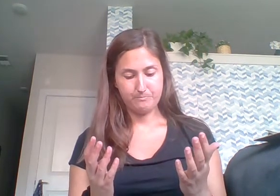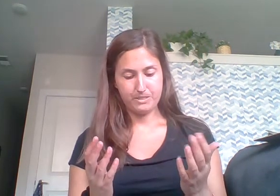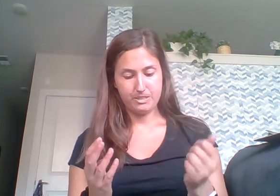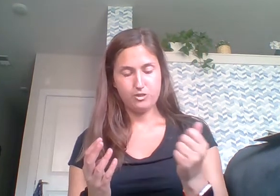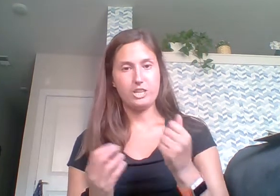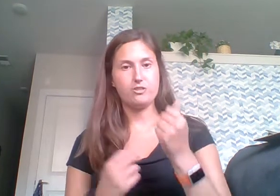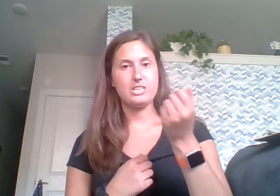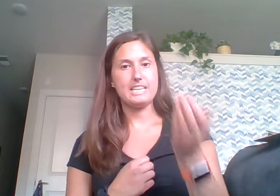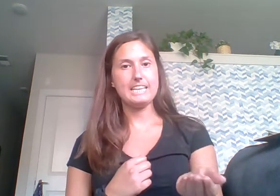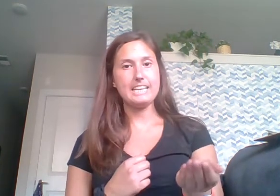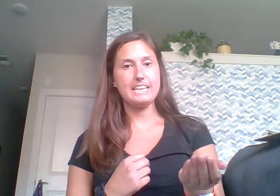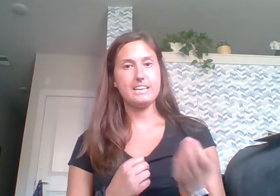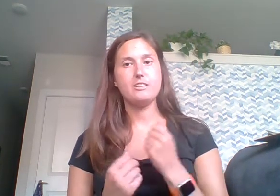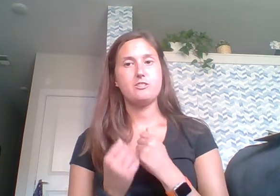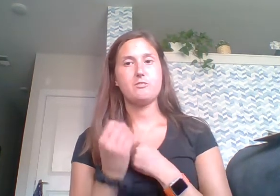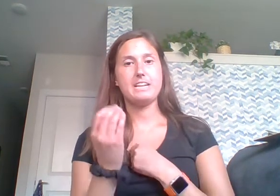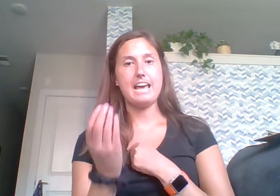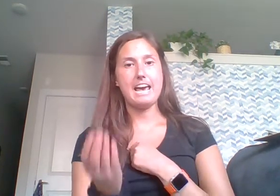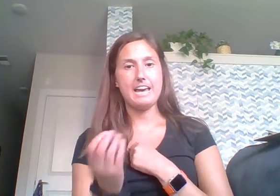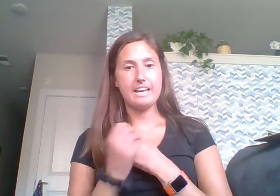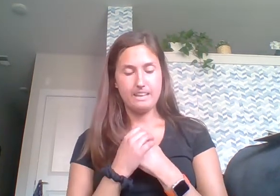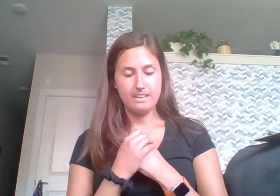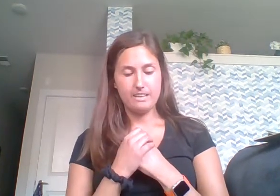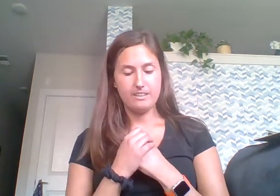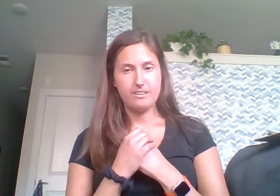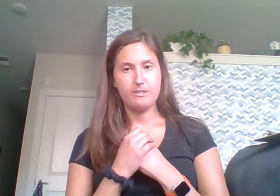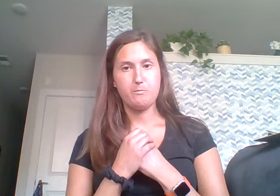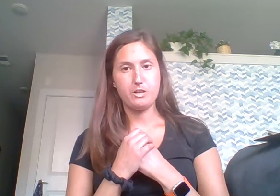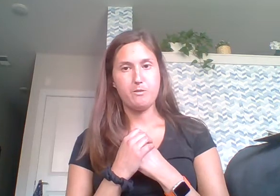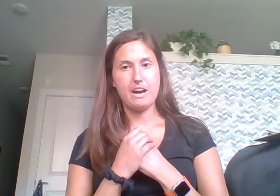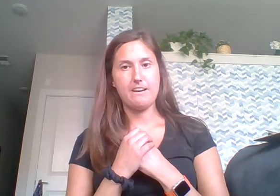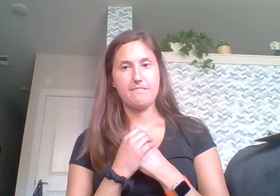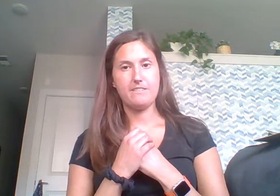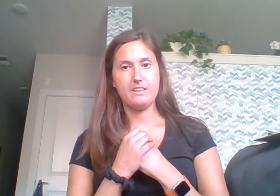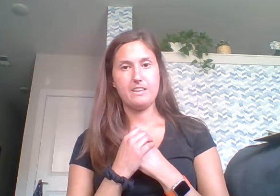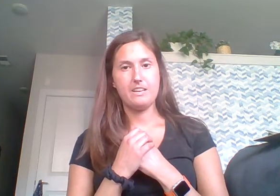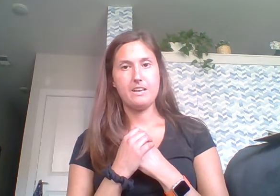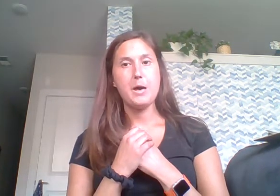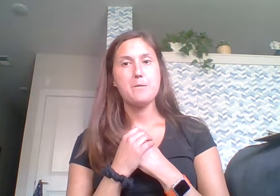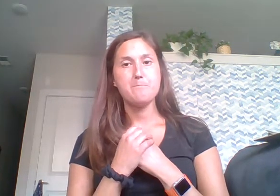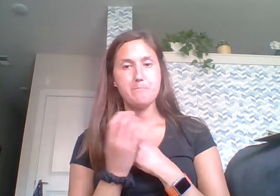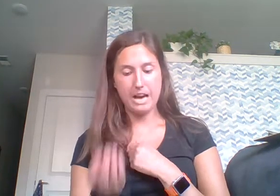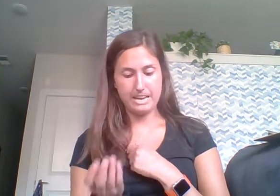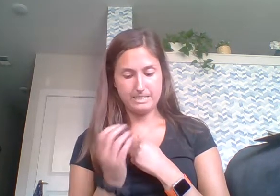Change the e to an e. What do you have? Pet.